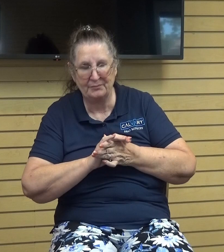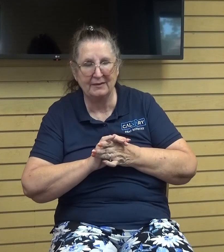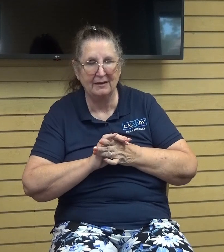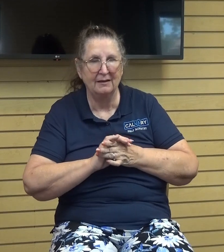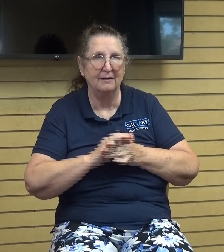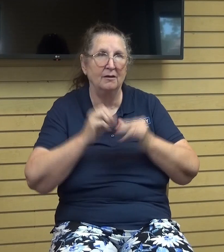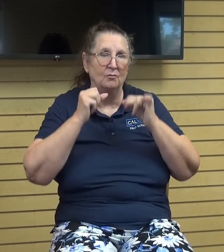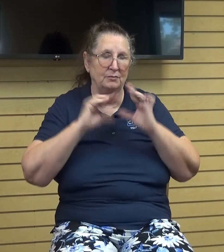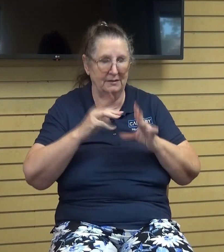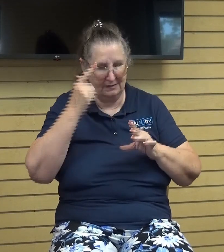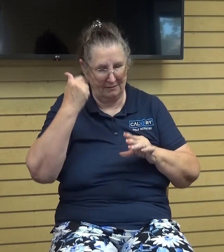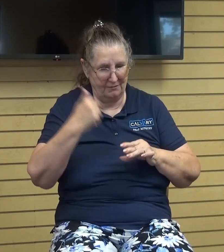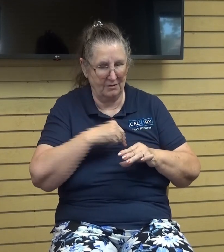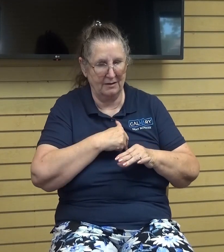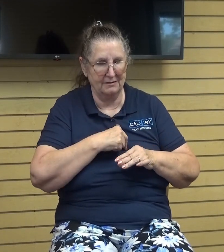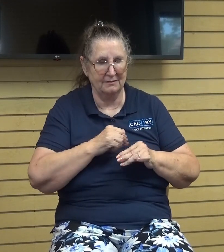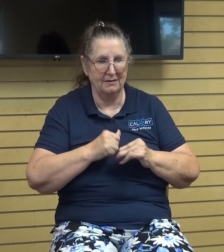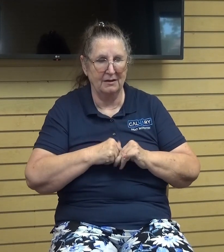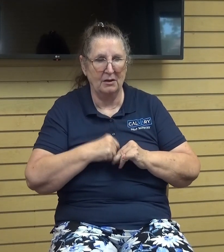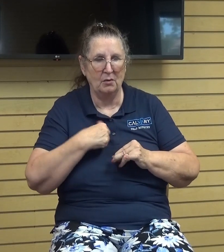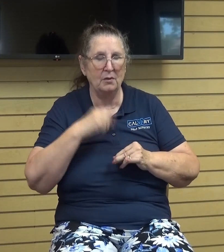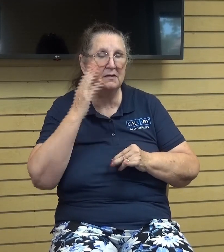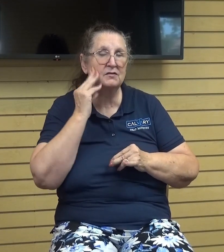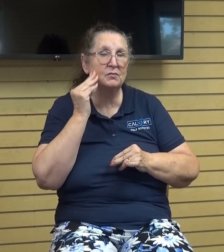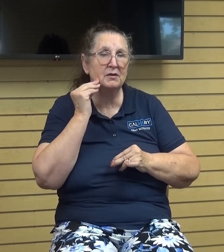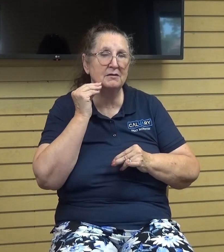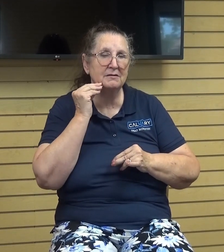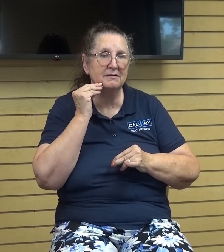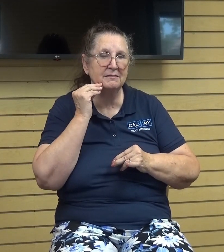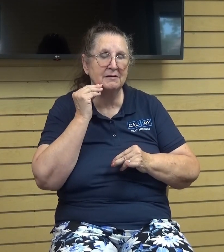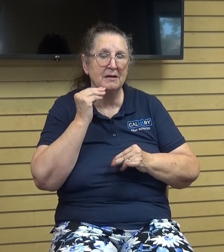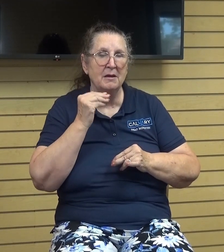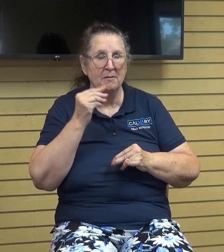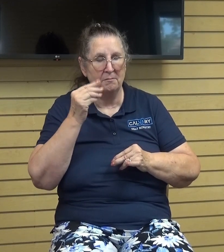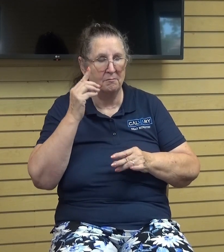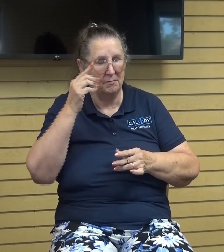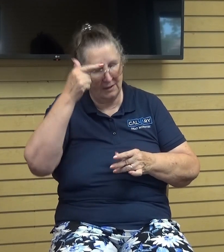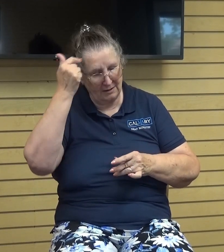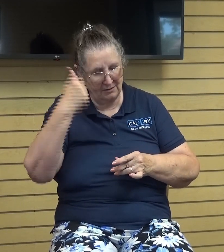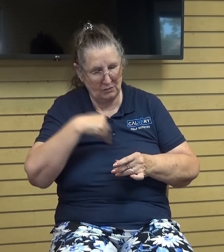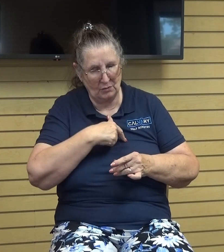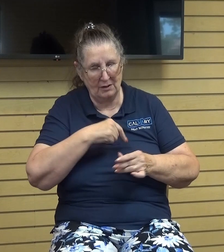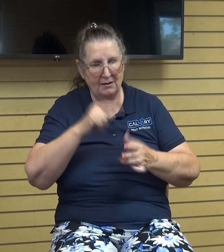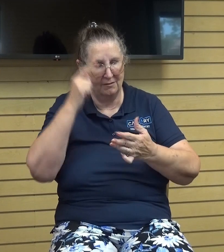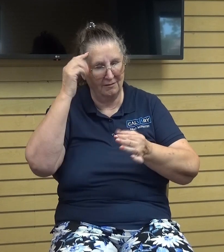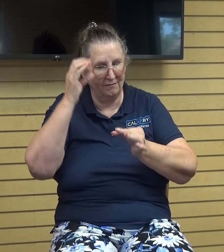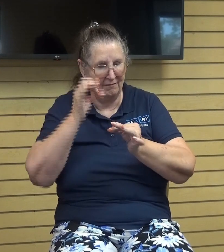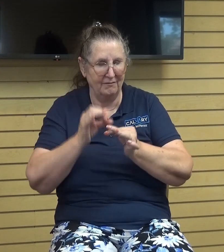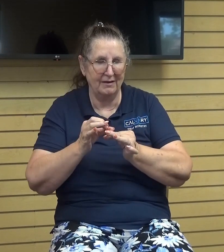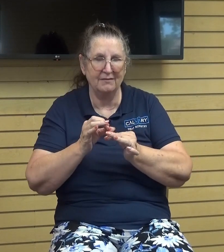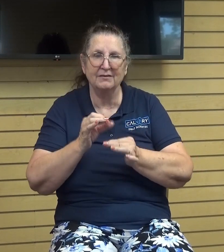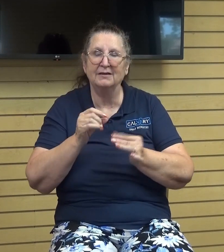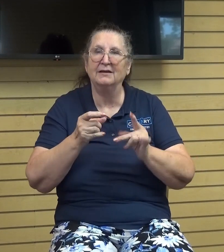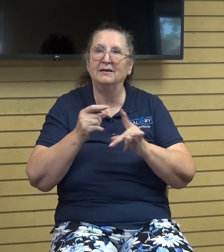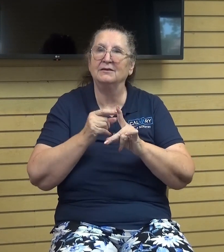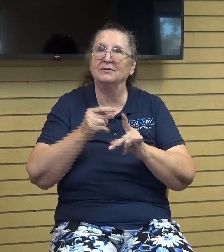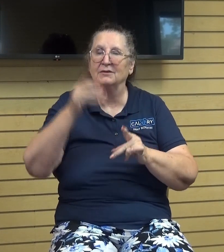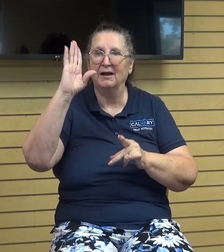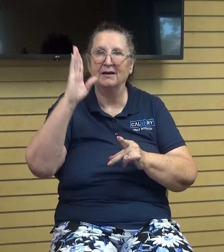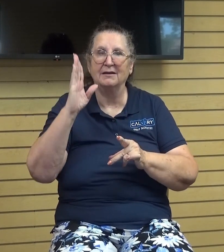blessing and this is what we got to experience by being faithful to the lord and another point sorry i um when we had to cancel it